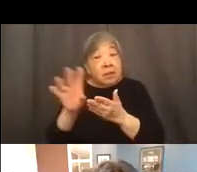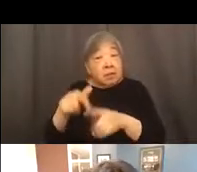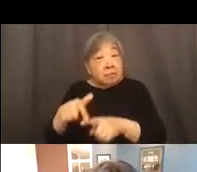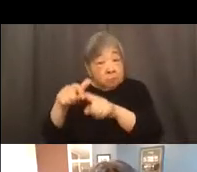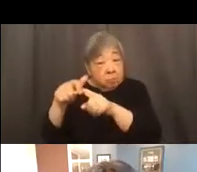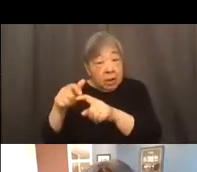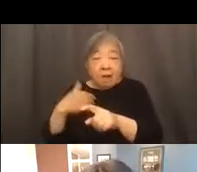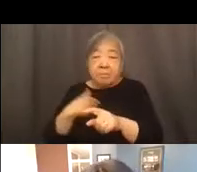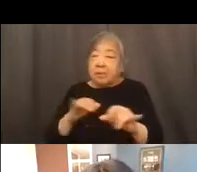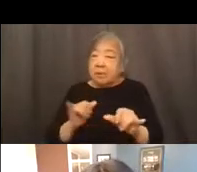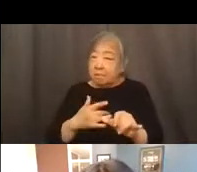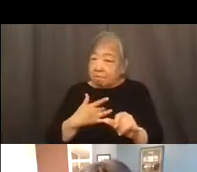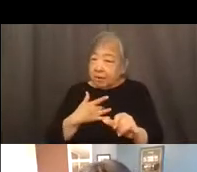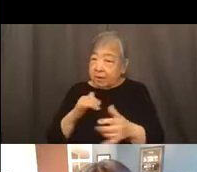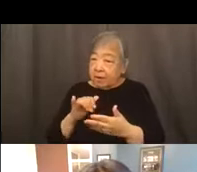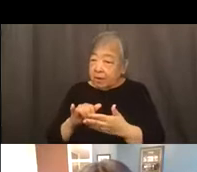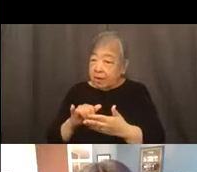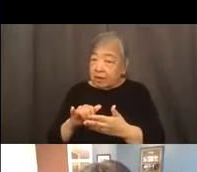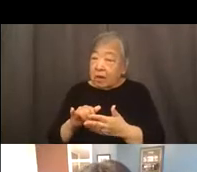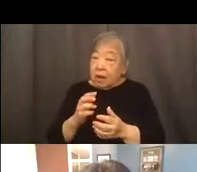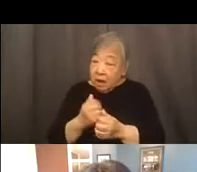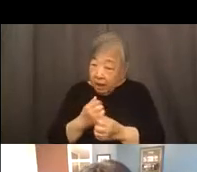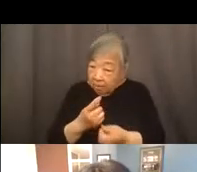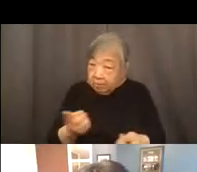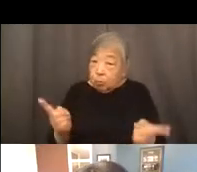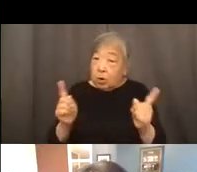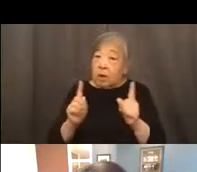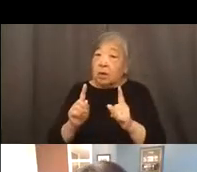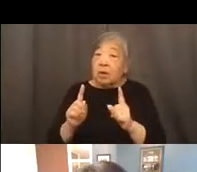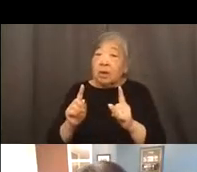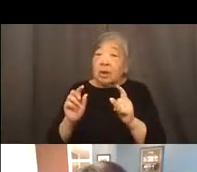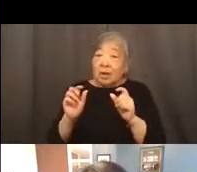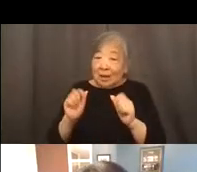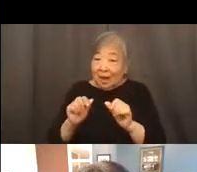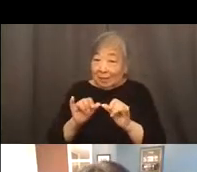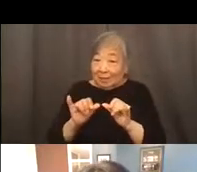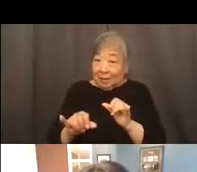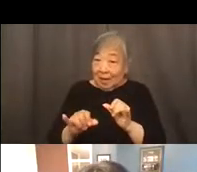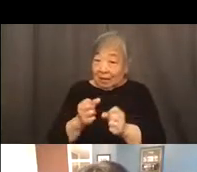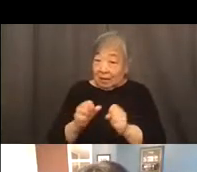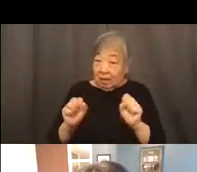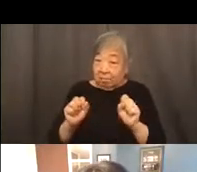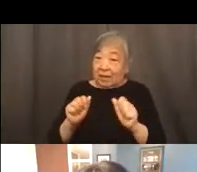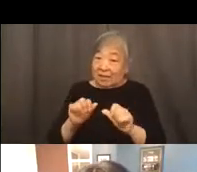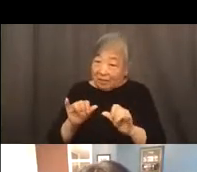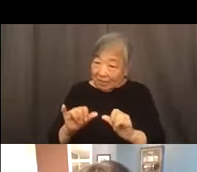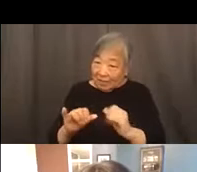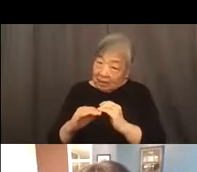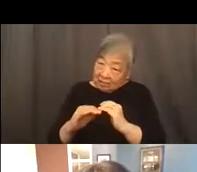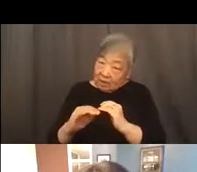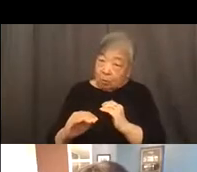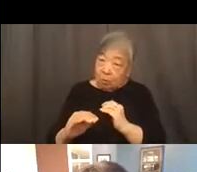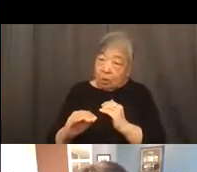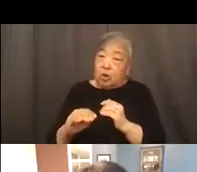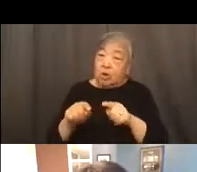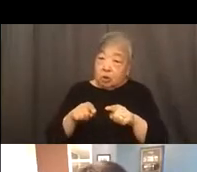that, right, that everybody has the ability to stay stably housed through this